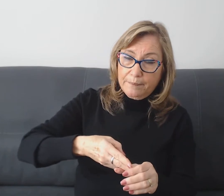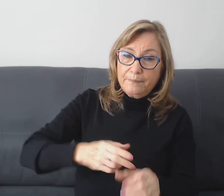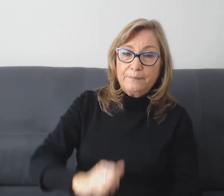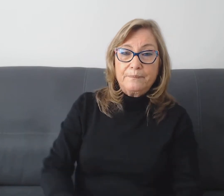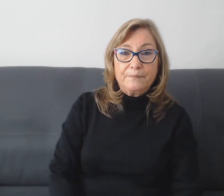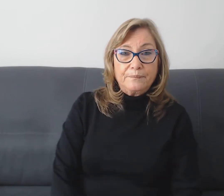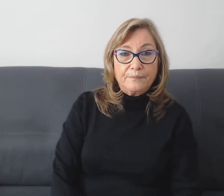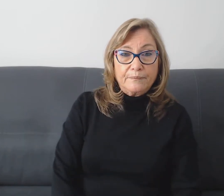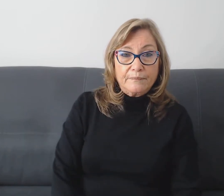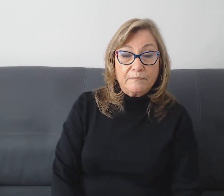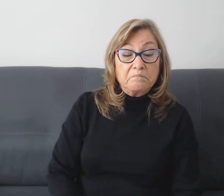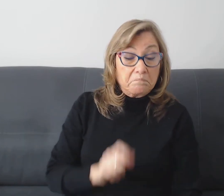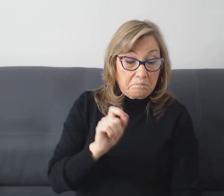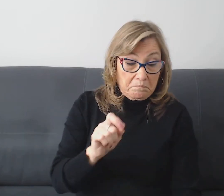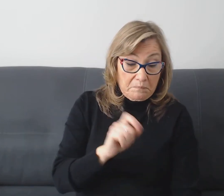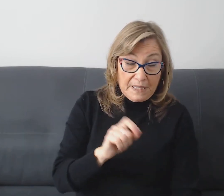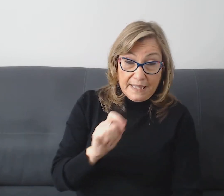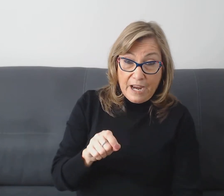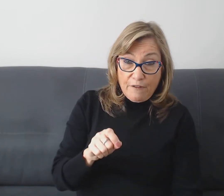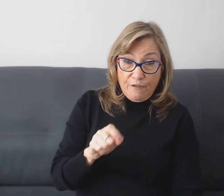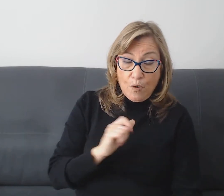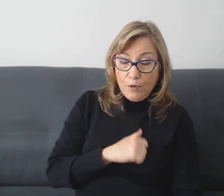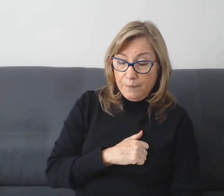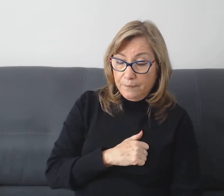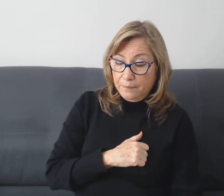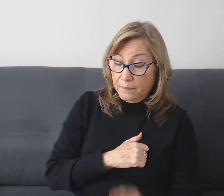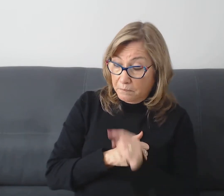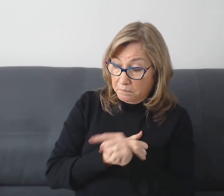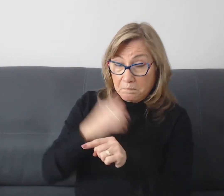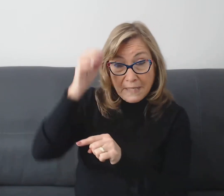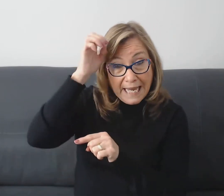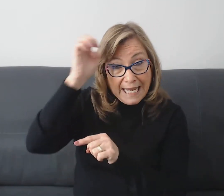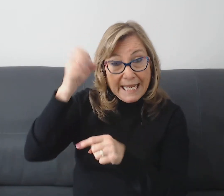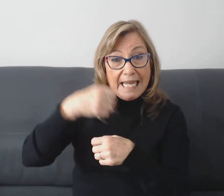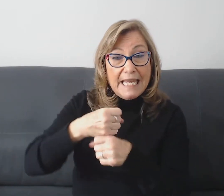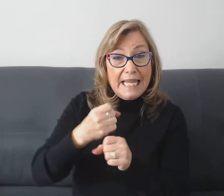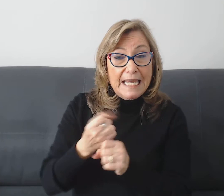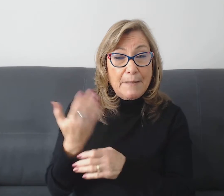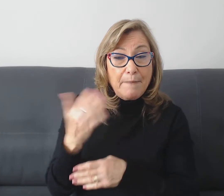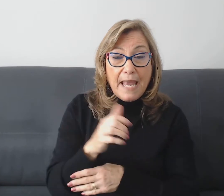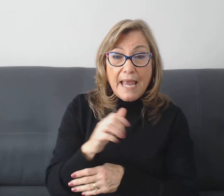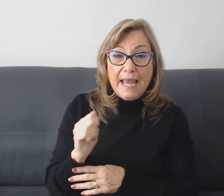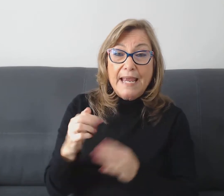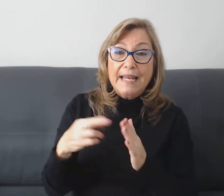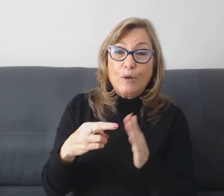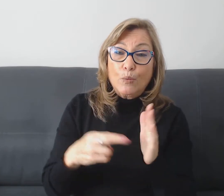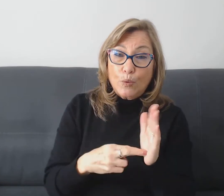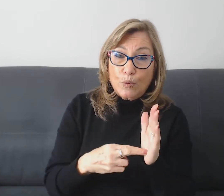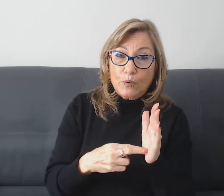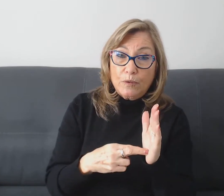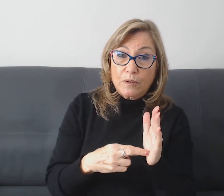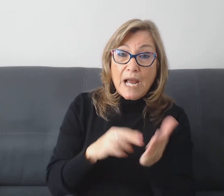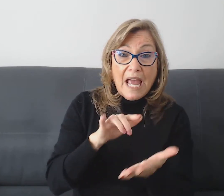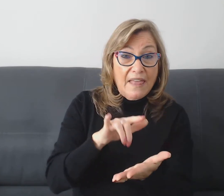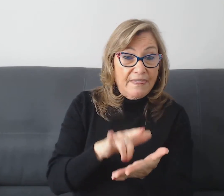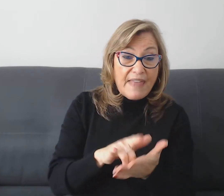Therefore, he made a rule that no young